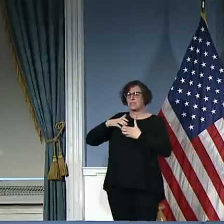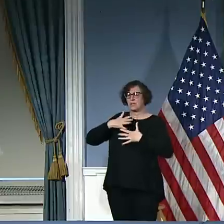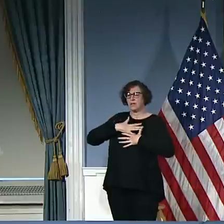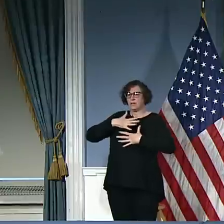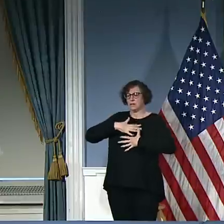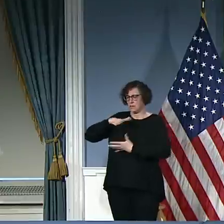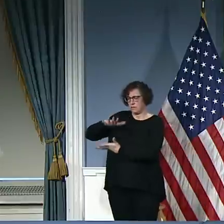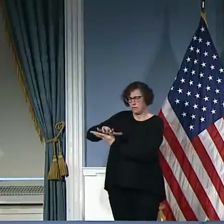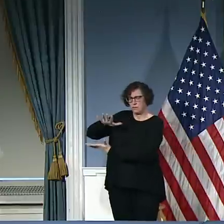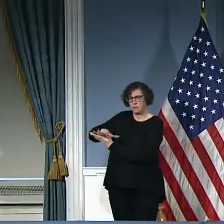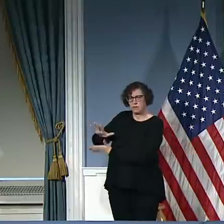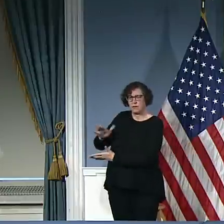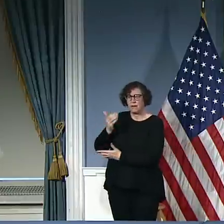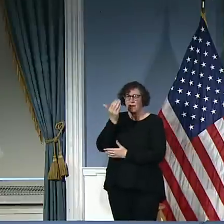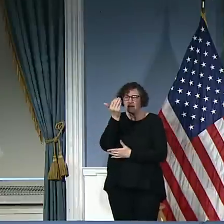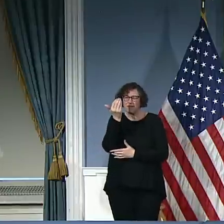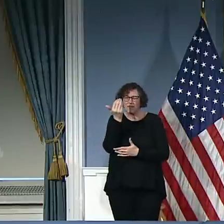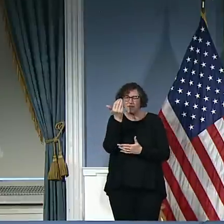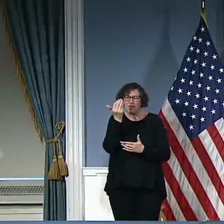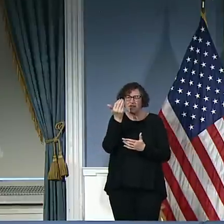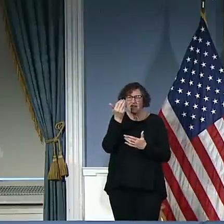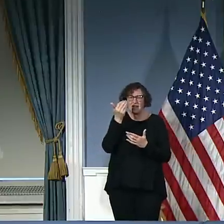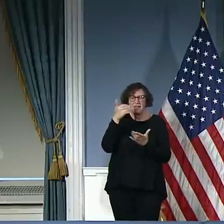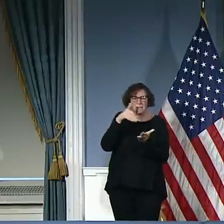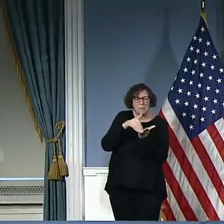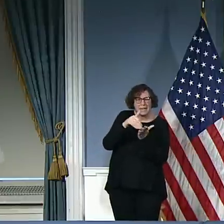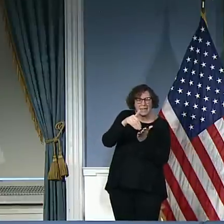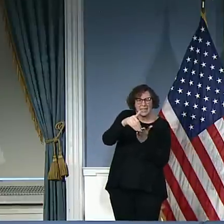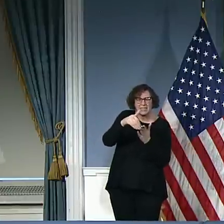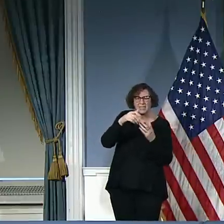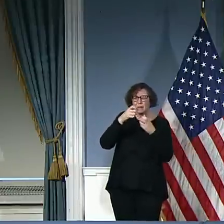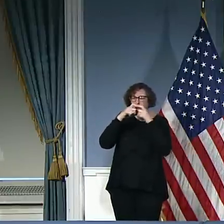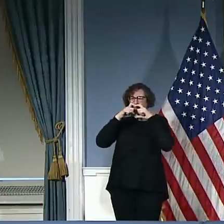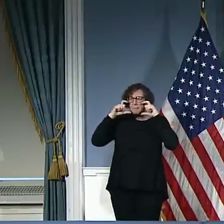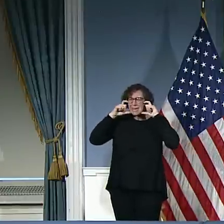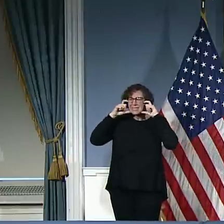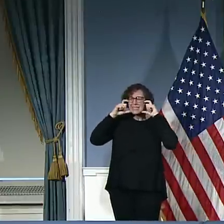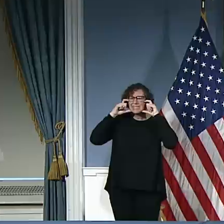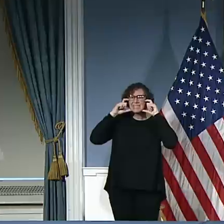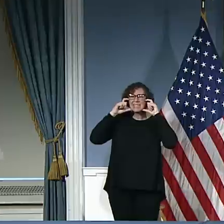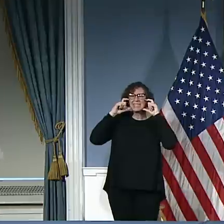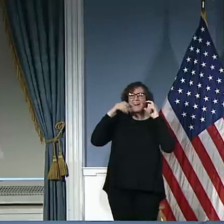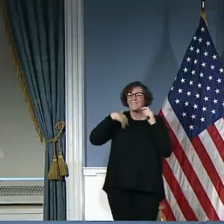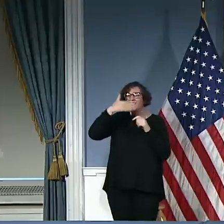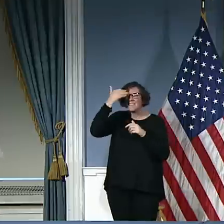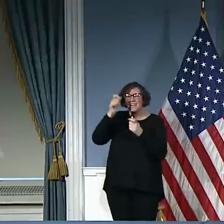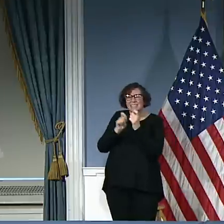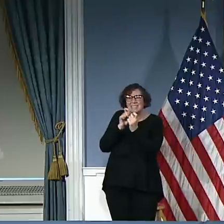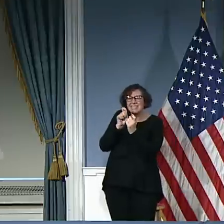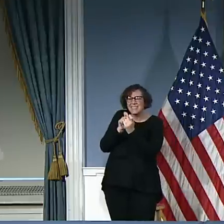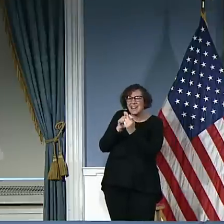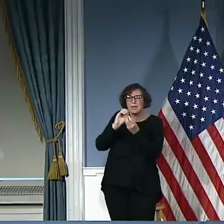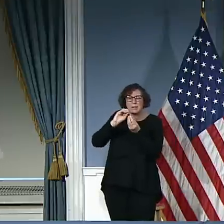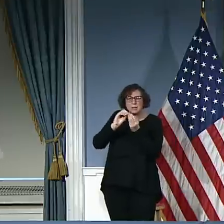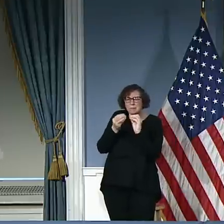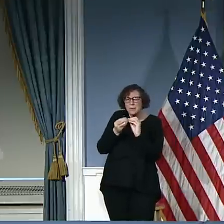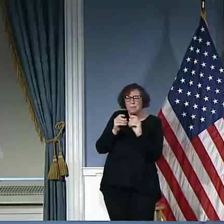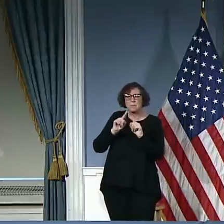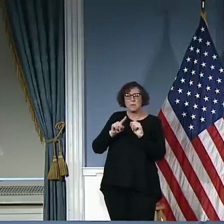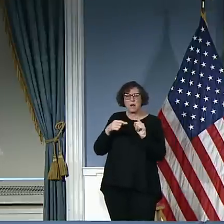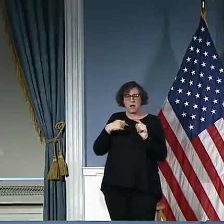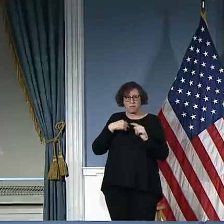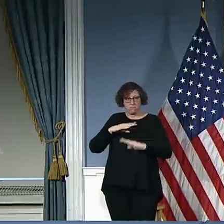some of the other blanks. But Jeff, no, of course, I'm not satisfied. I am pleased that there's